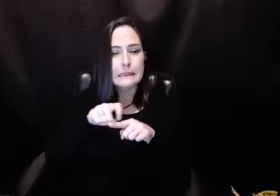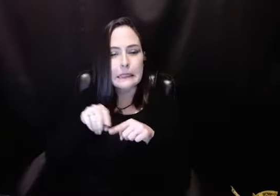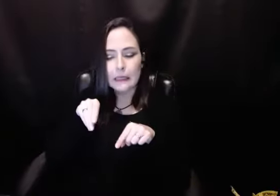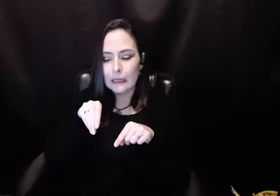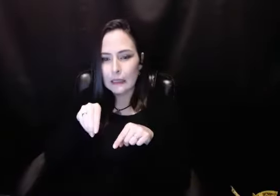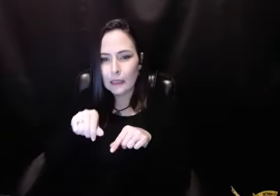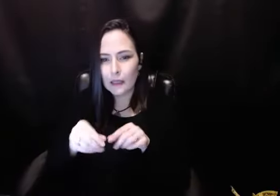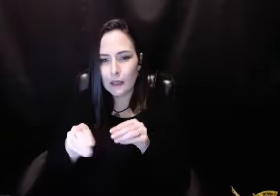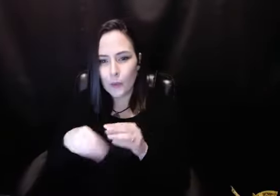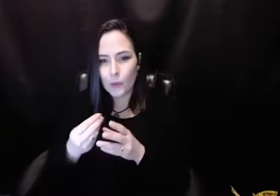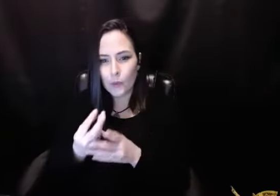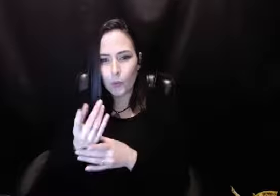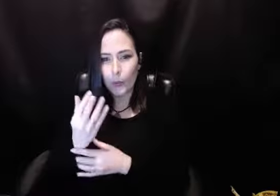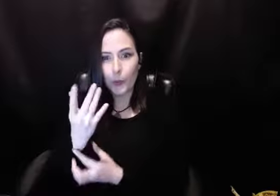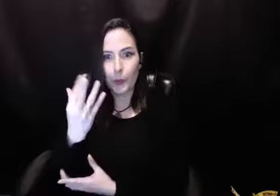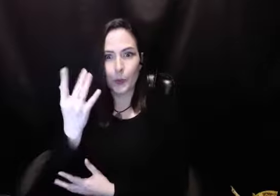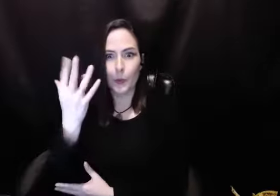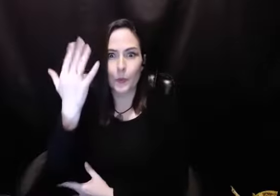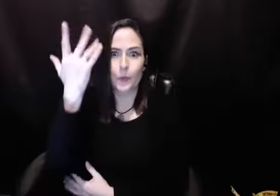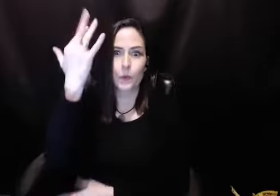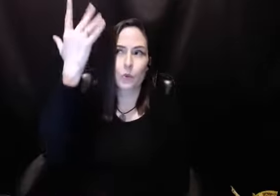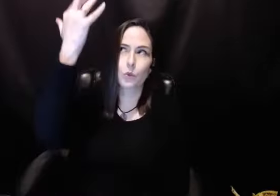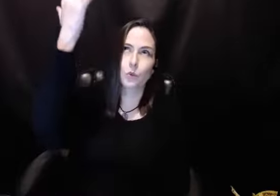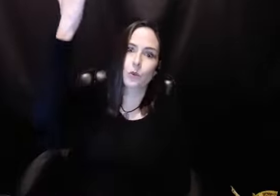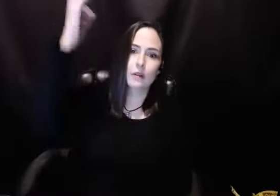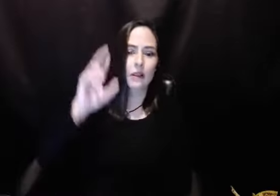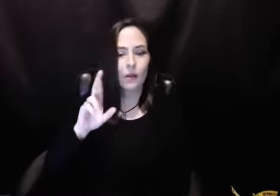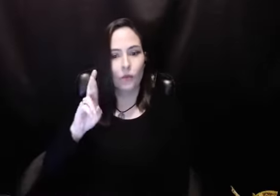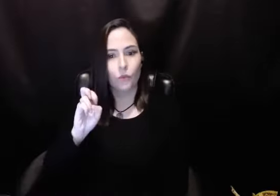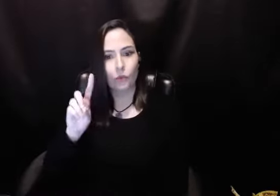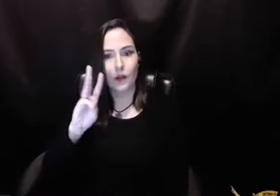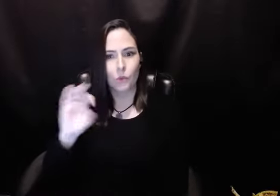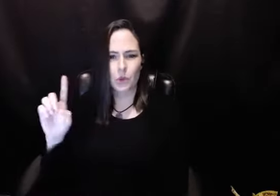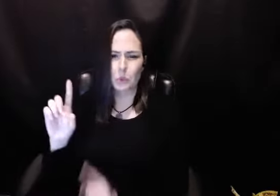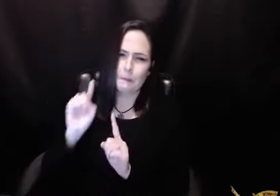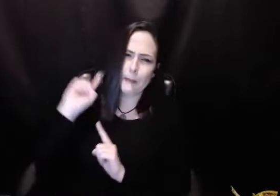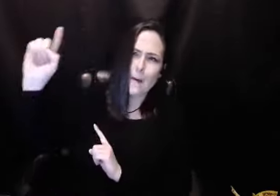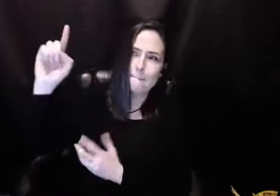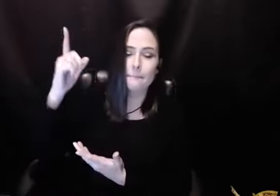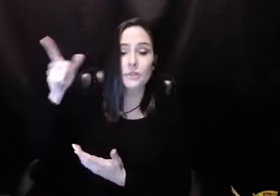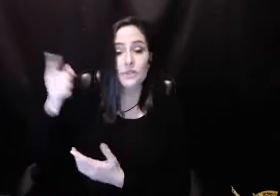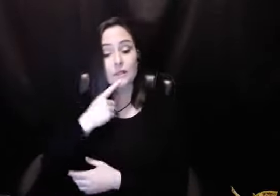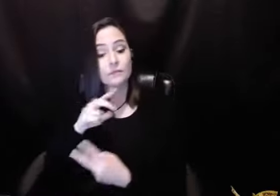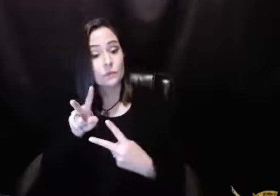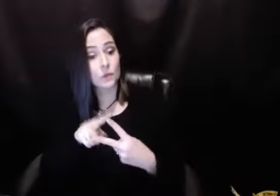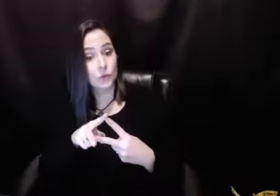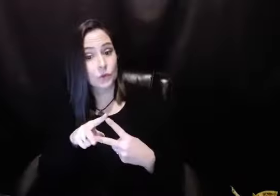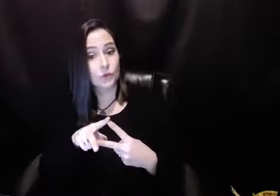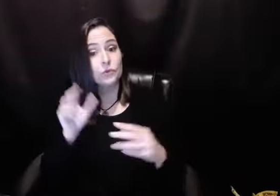nuggets that has just borne fruit. It's like a seed that's turned into a redwood. I mean, it's just been so powerful. And she said this.